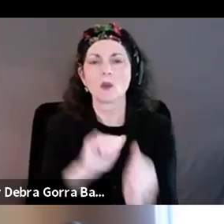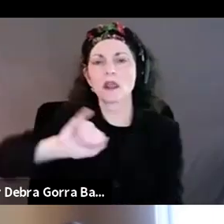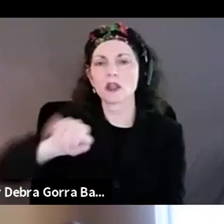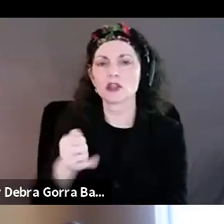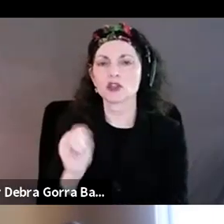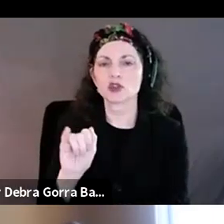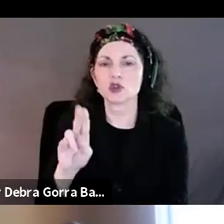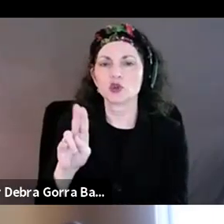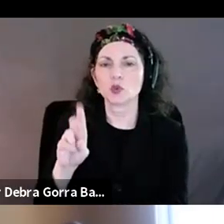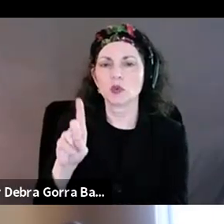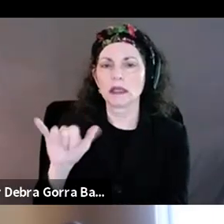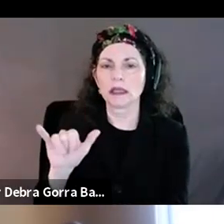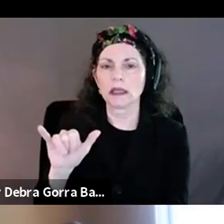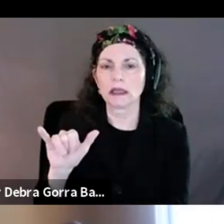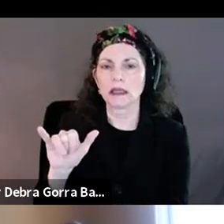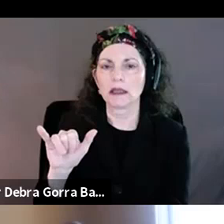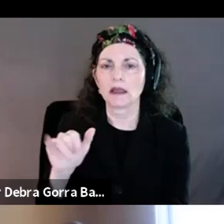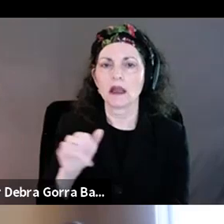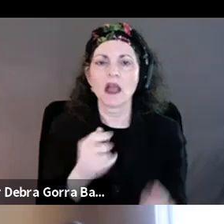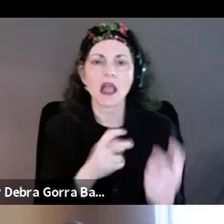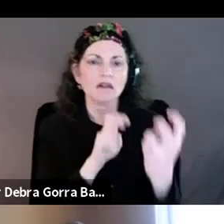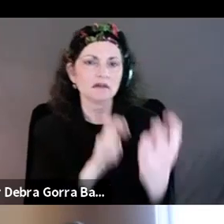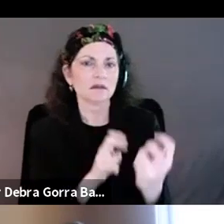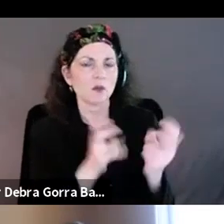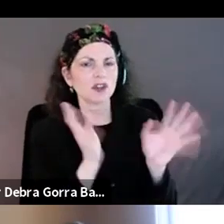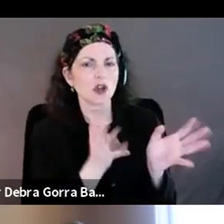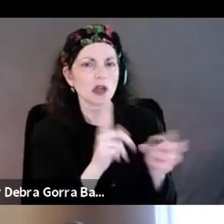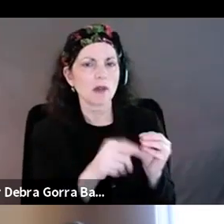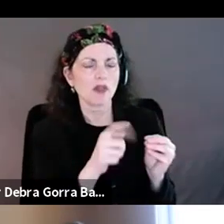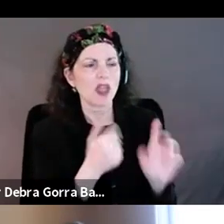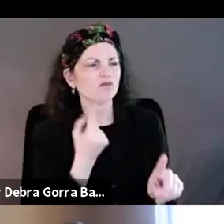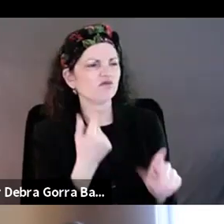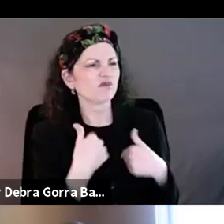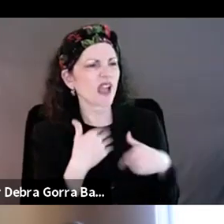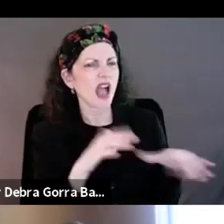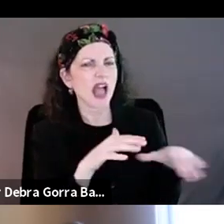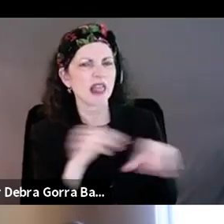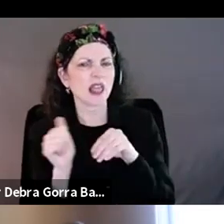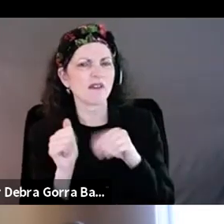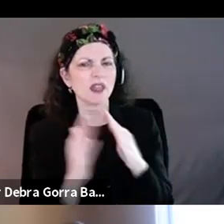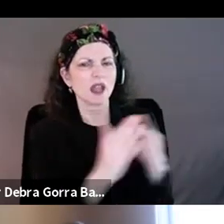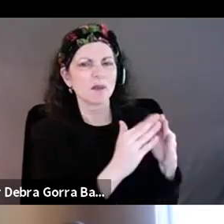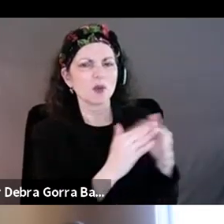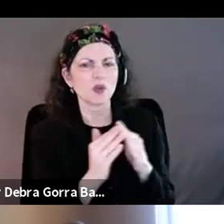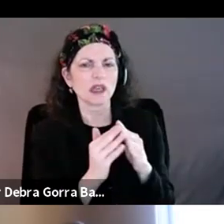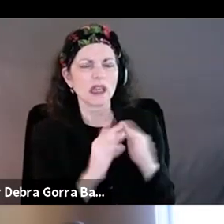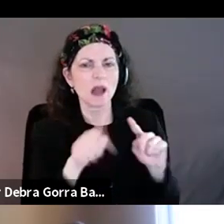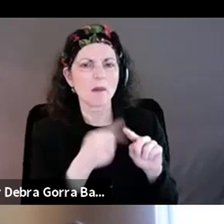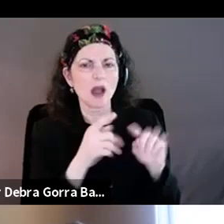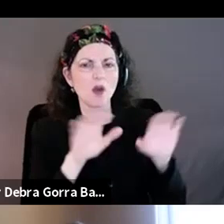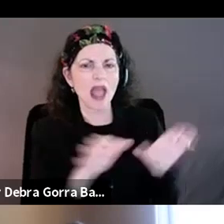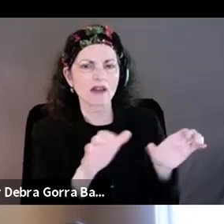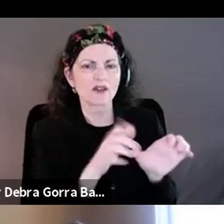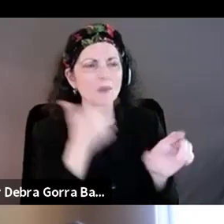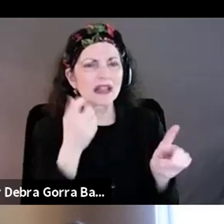talked to her about my having kind of left the community activism because I was so busy with my job at the Berkeley rep